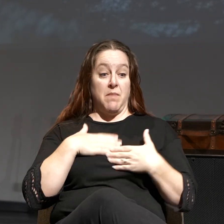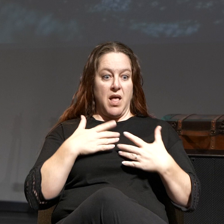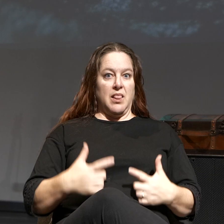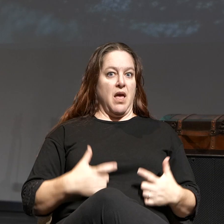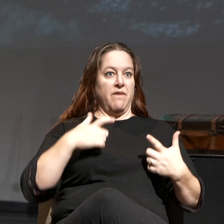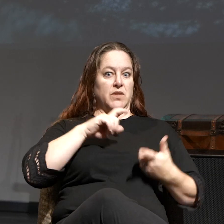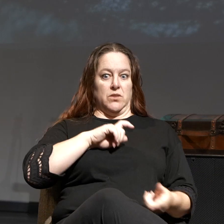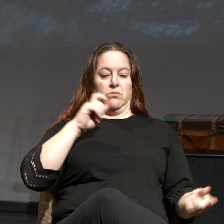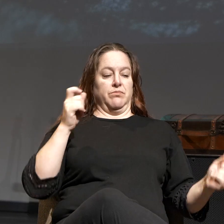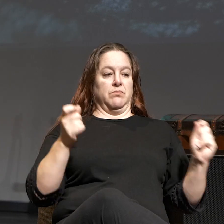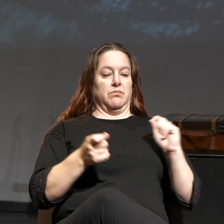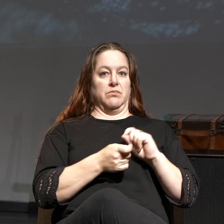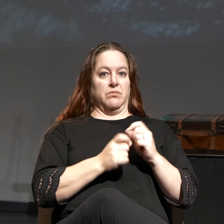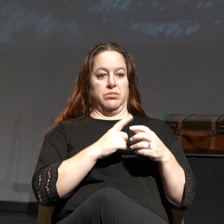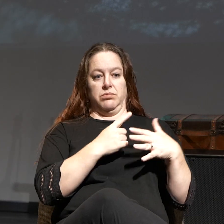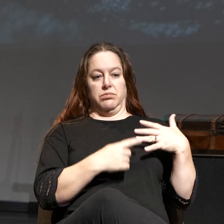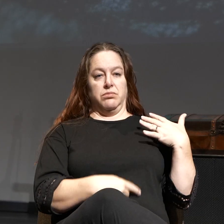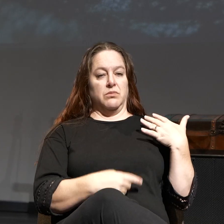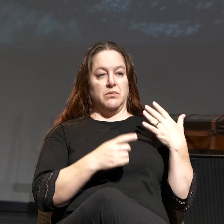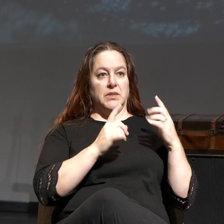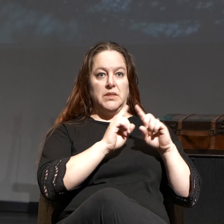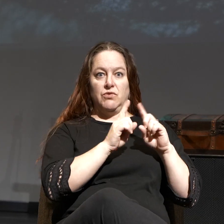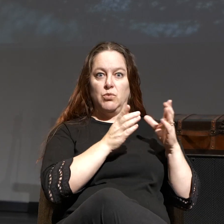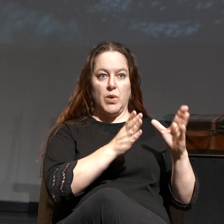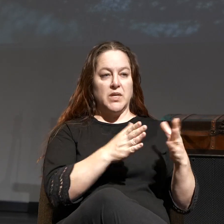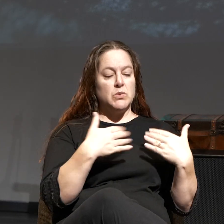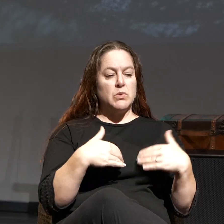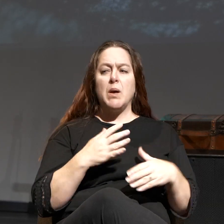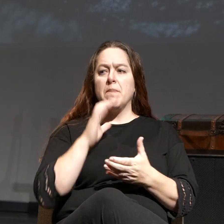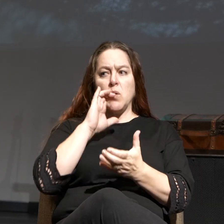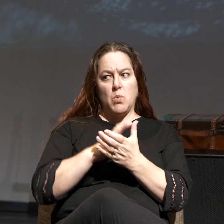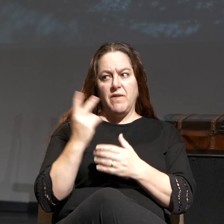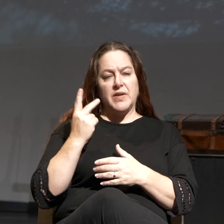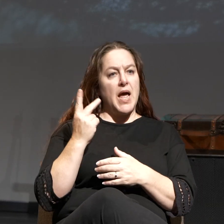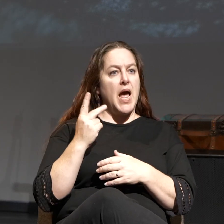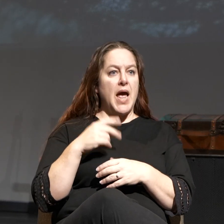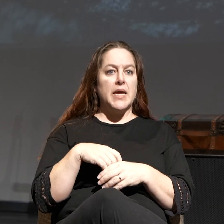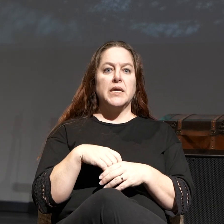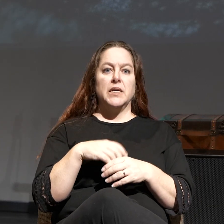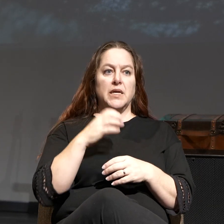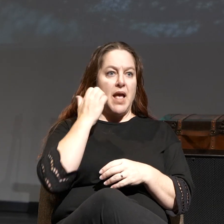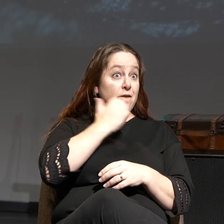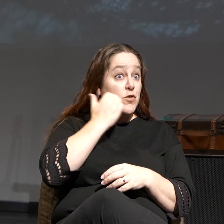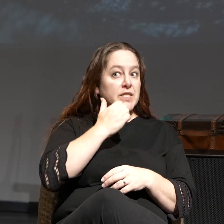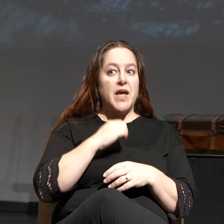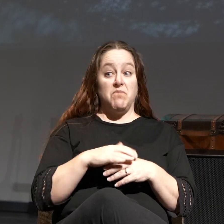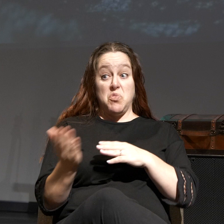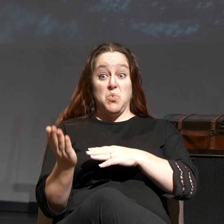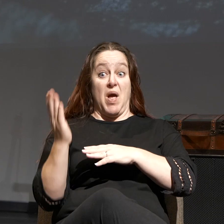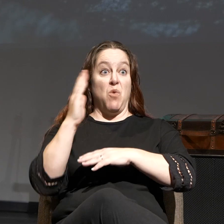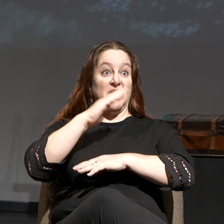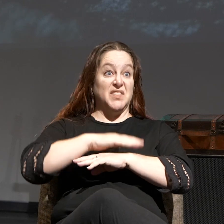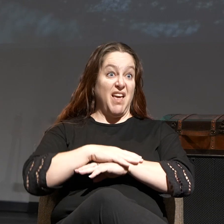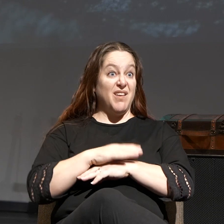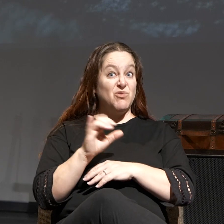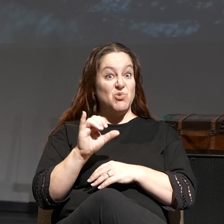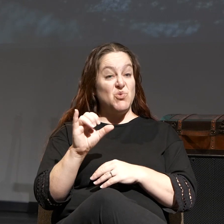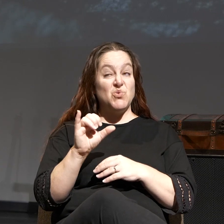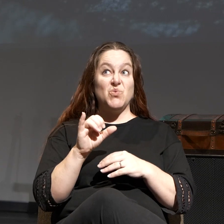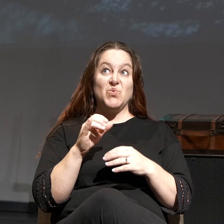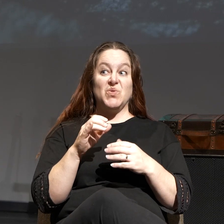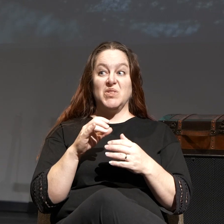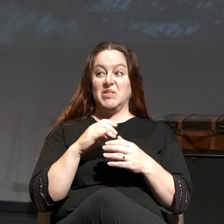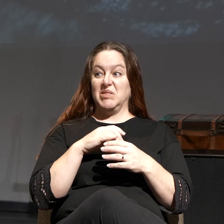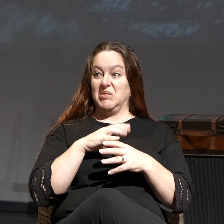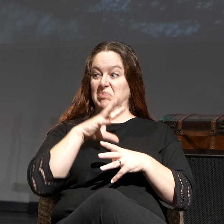is doing this. My wife and I do this regularly, daily, I mean, throughout the day, and it's part